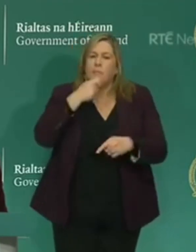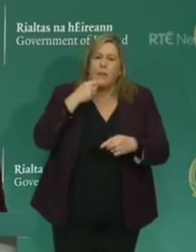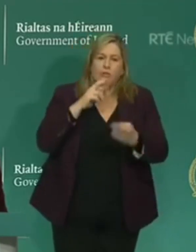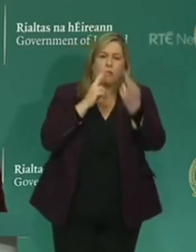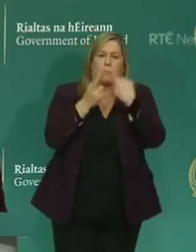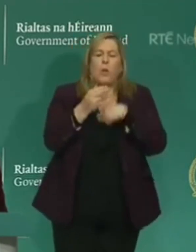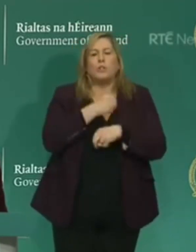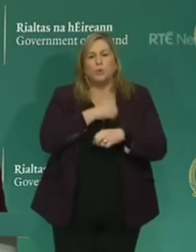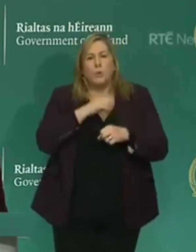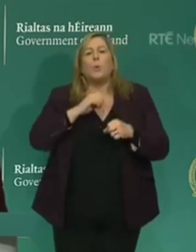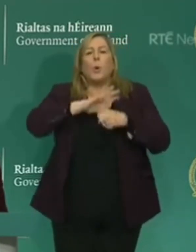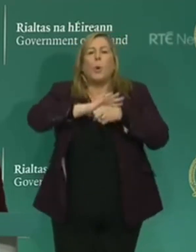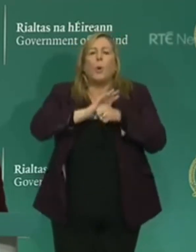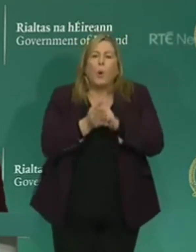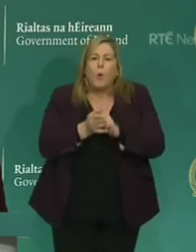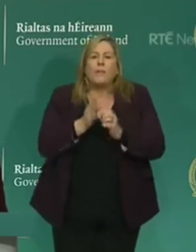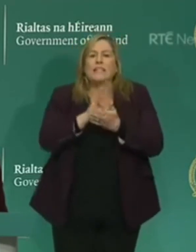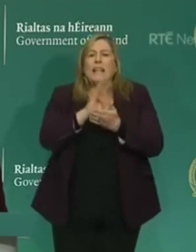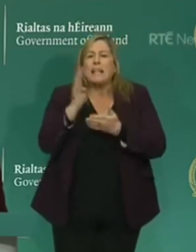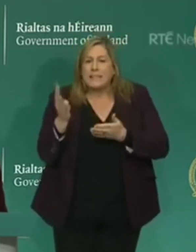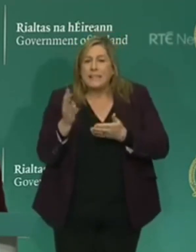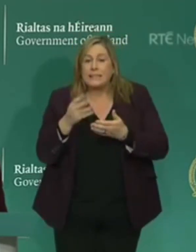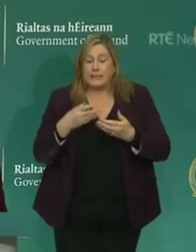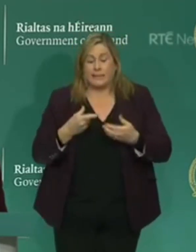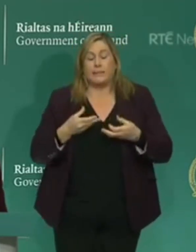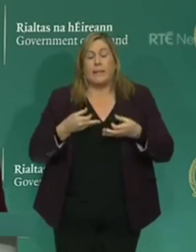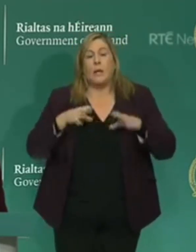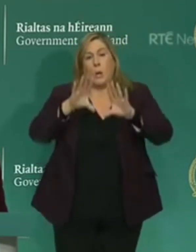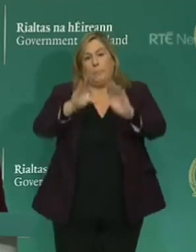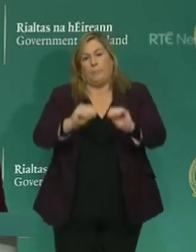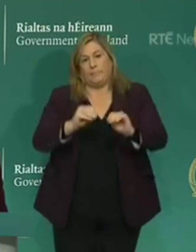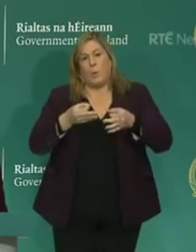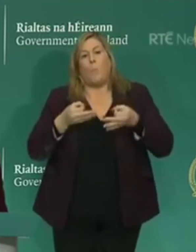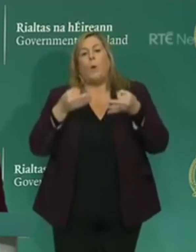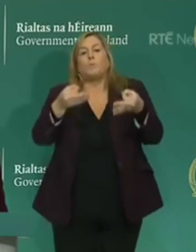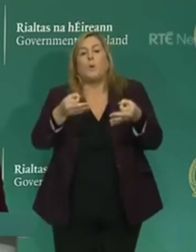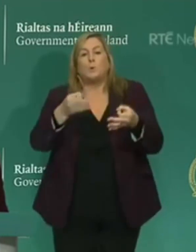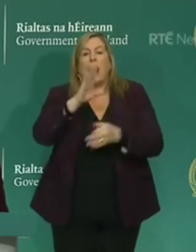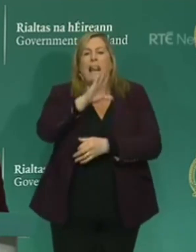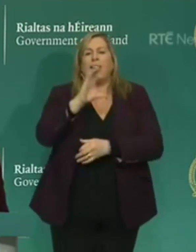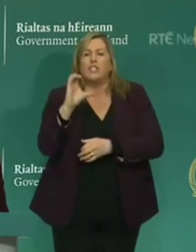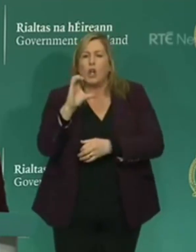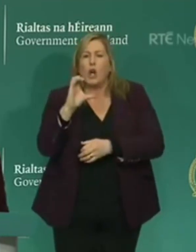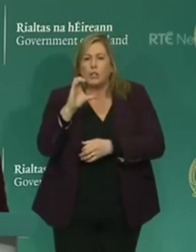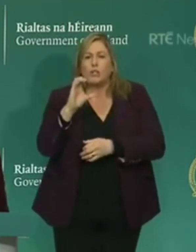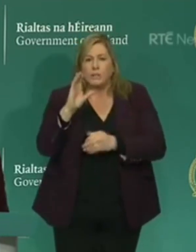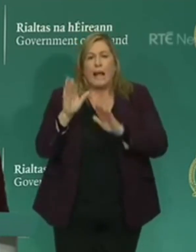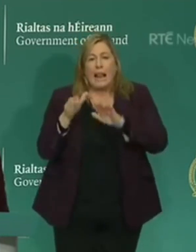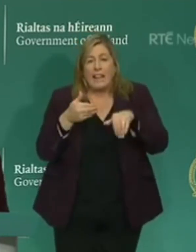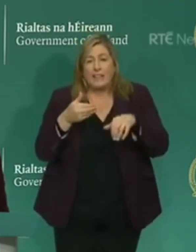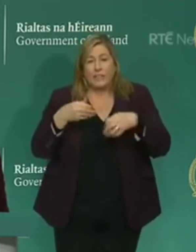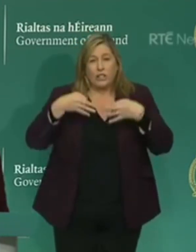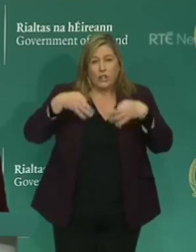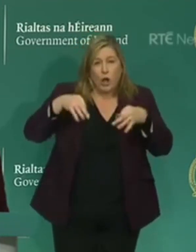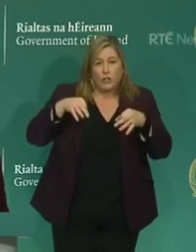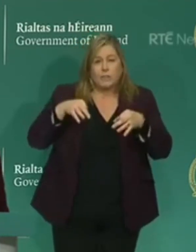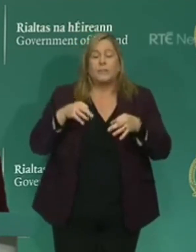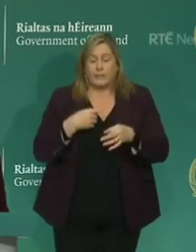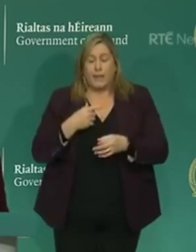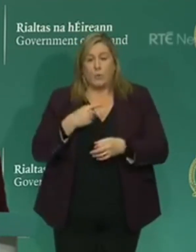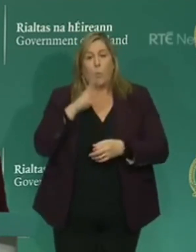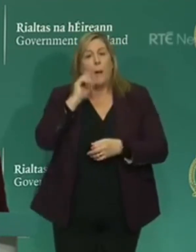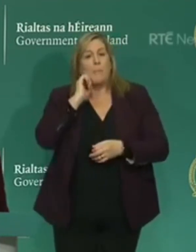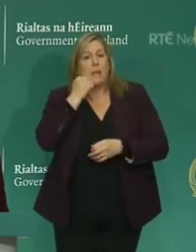respond to COVID-19, including postponement of the Leaving Cert examinations. The decisions have been taken on foot of the